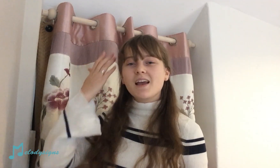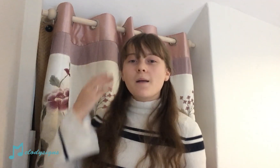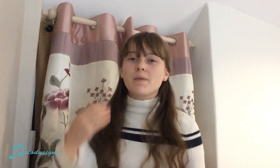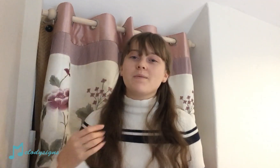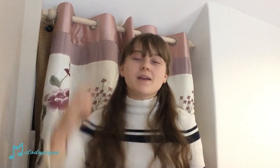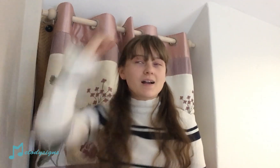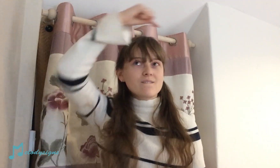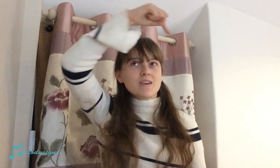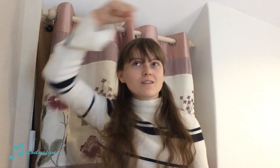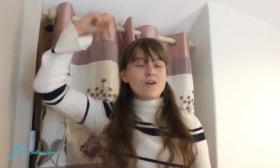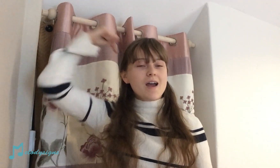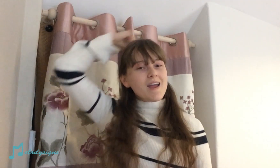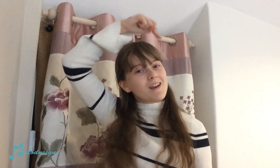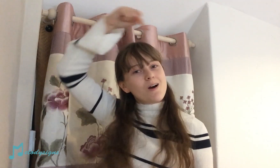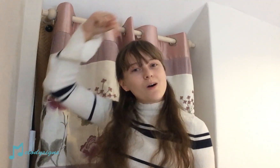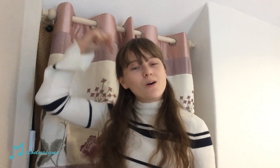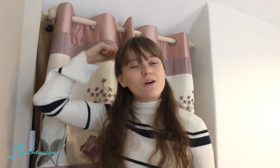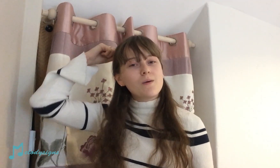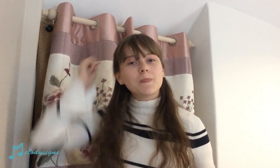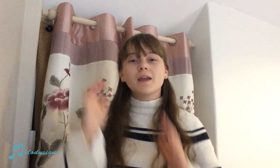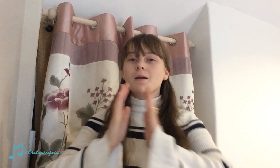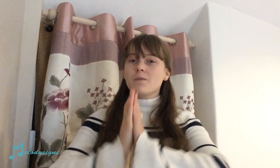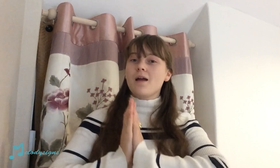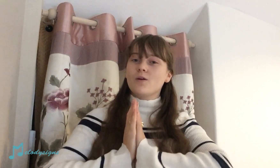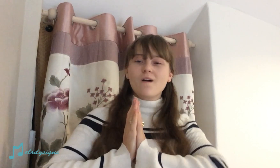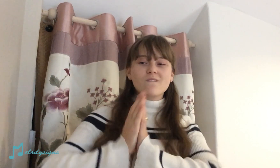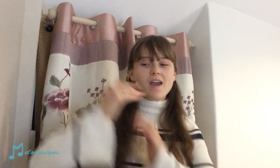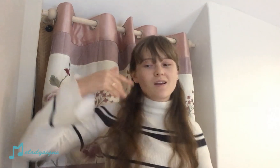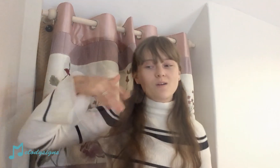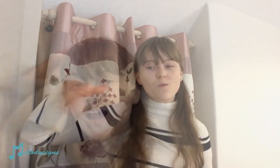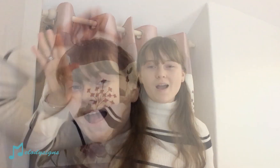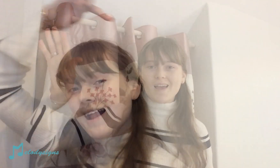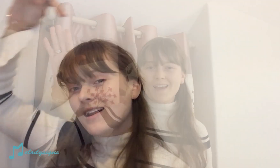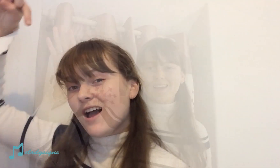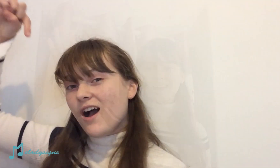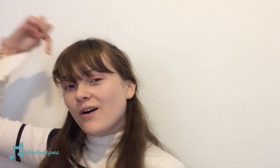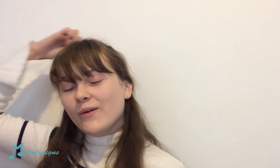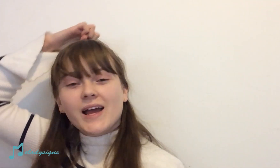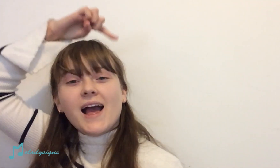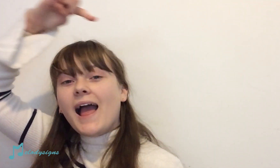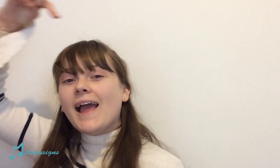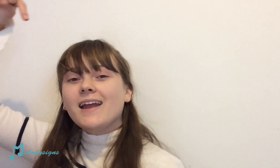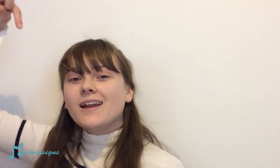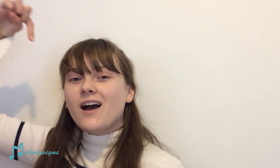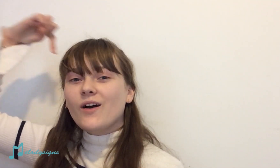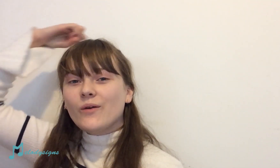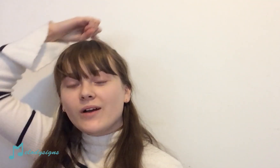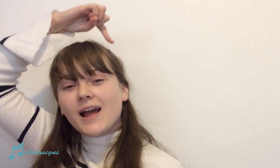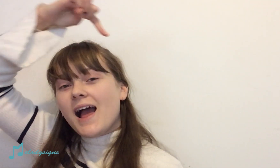Baby I can feel your halo, pray it won't fade away You're your halo, halo, I can see